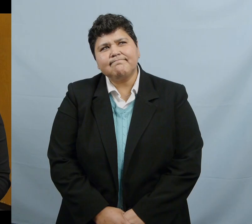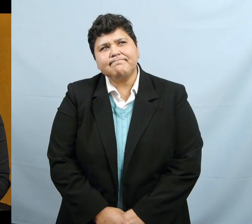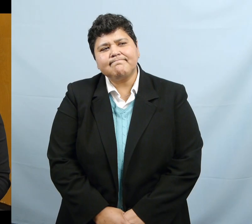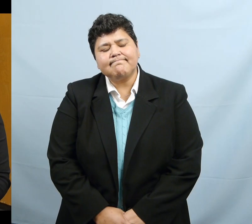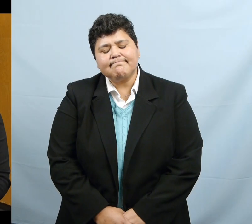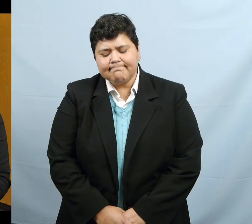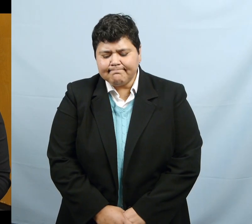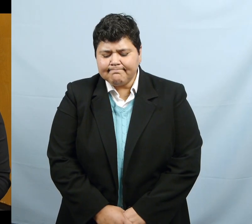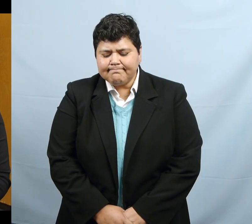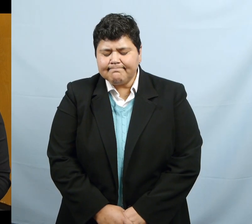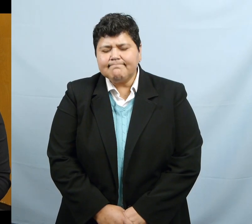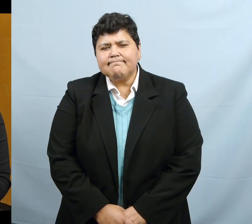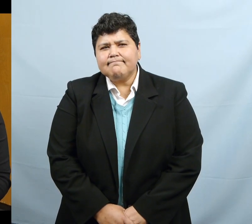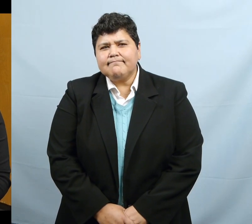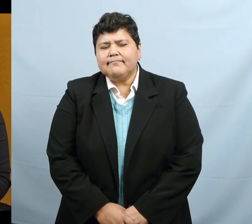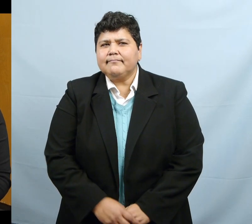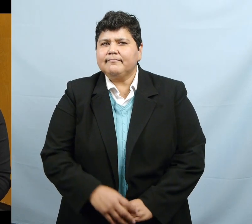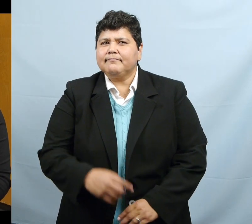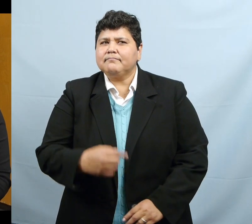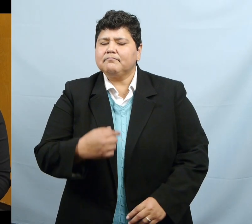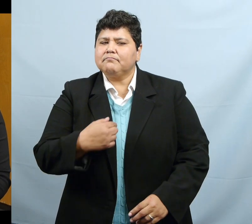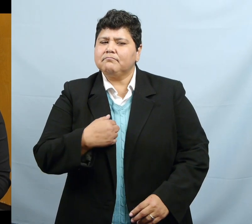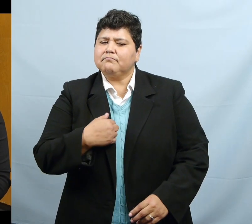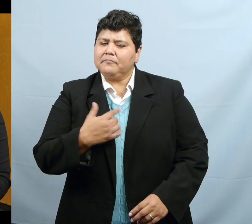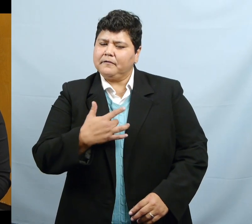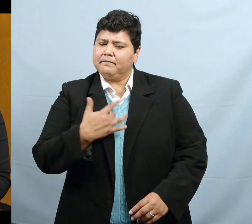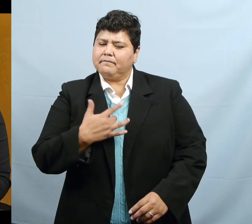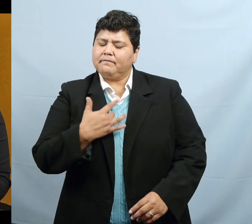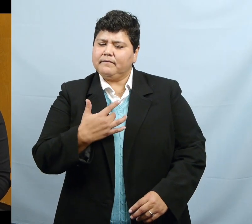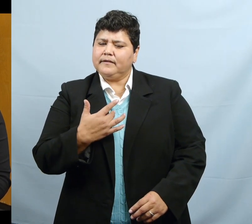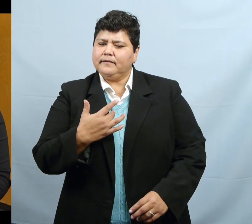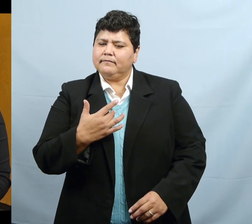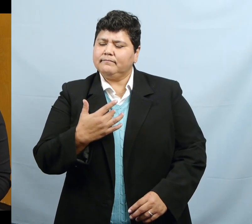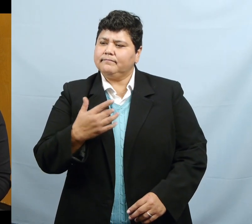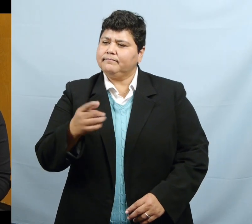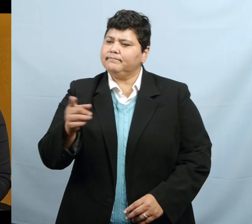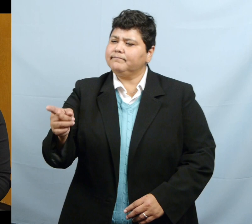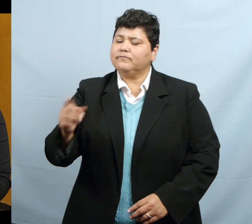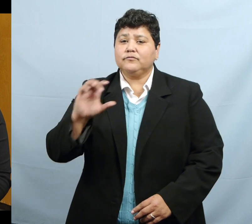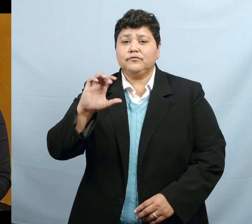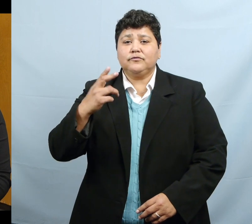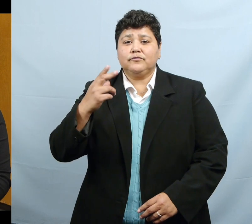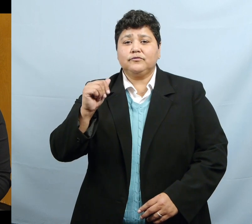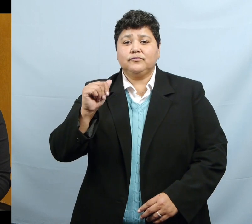I felt that some of the questions coming from Charlie